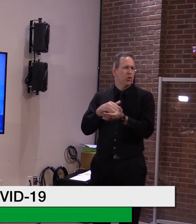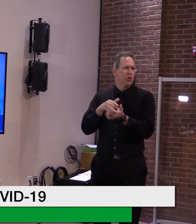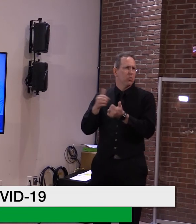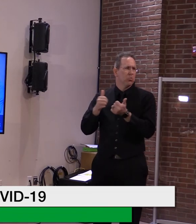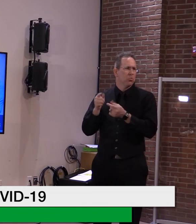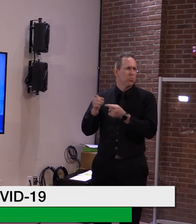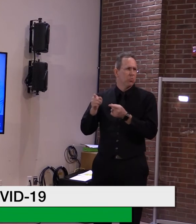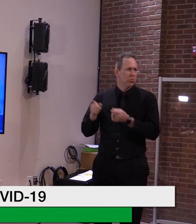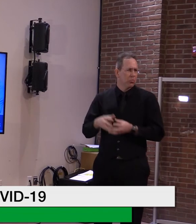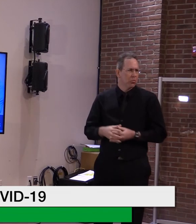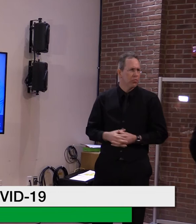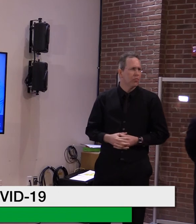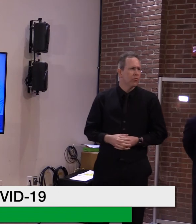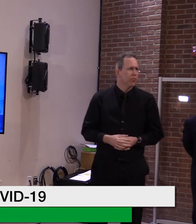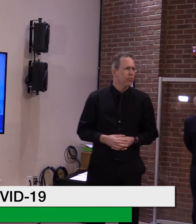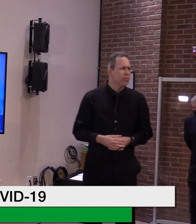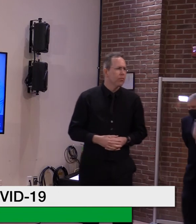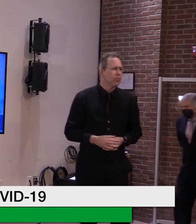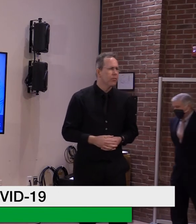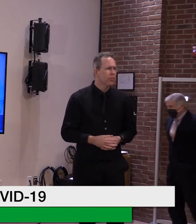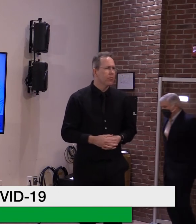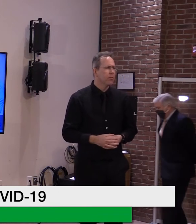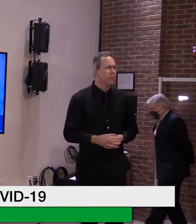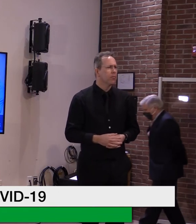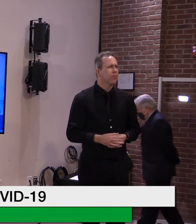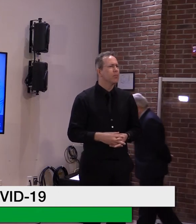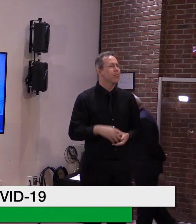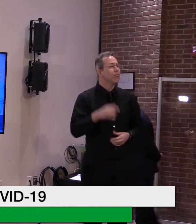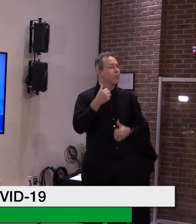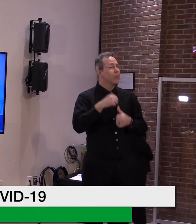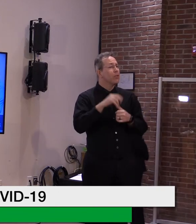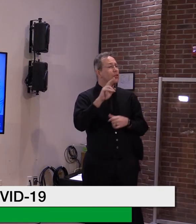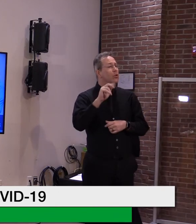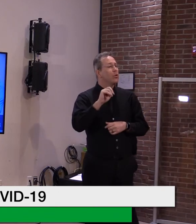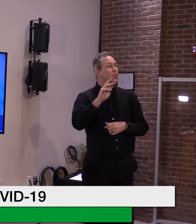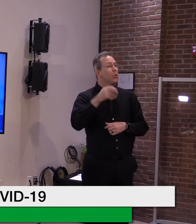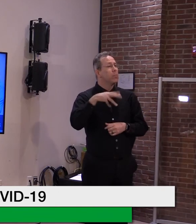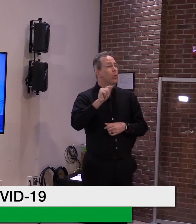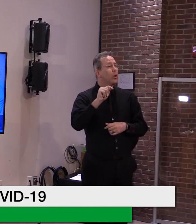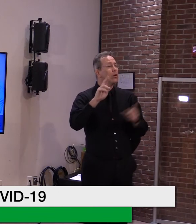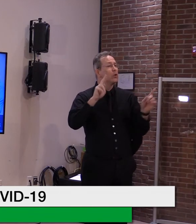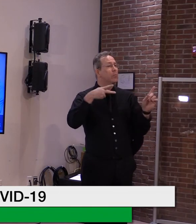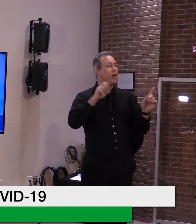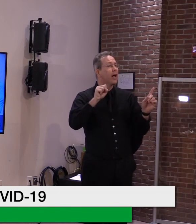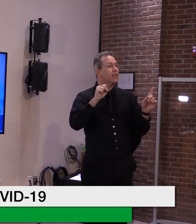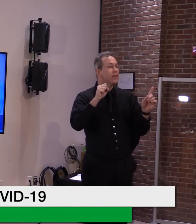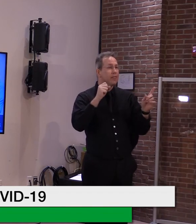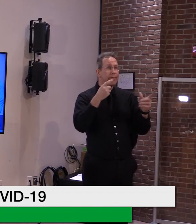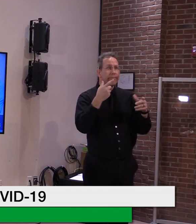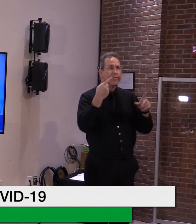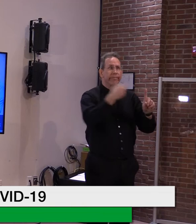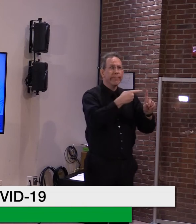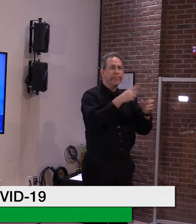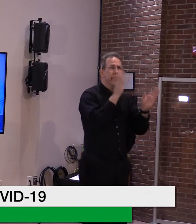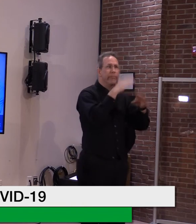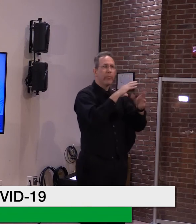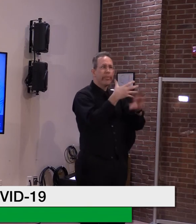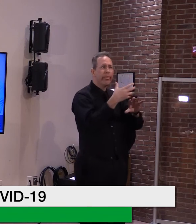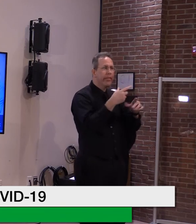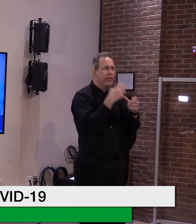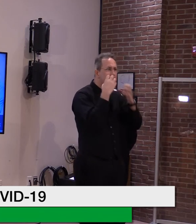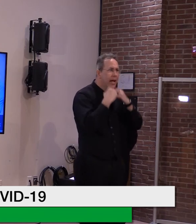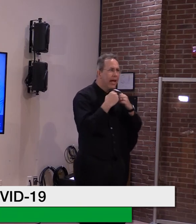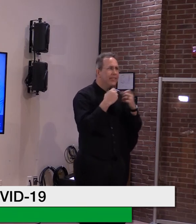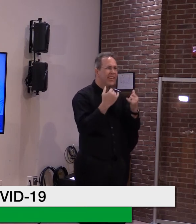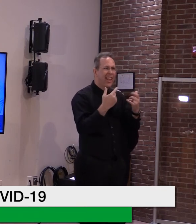um, involving the UPS store owner, um, for the governor, uh, reaction to an argument that's being presented this morning, uh, that the